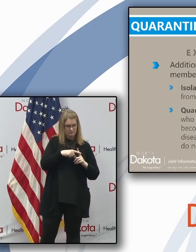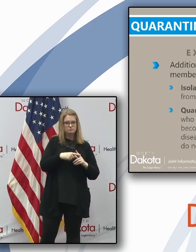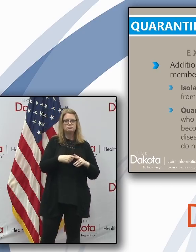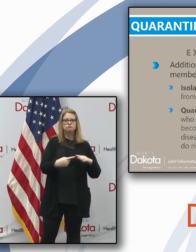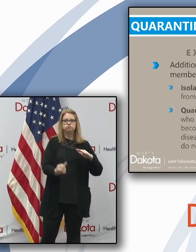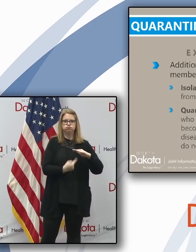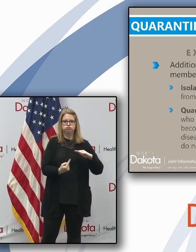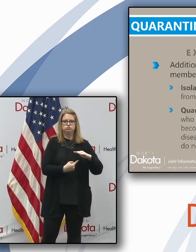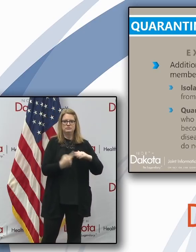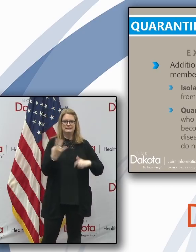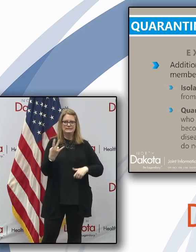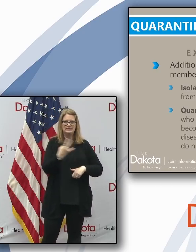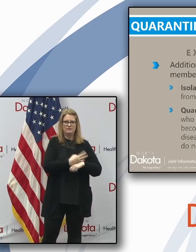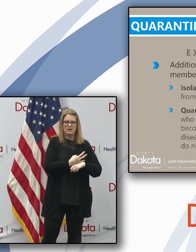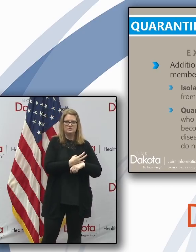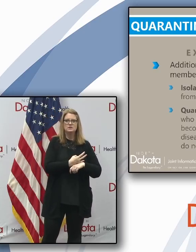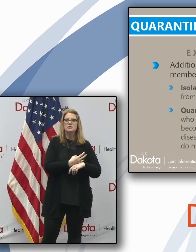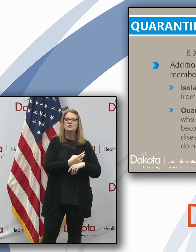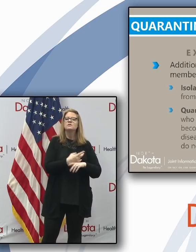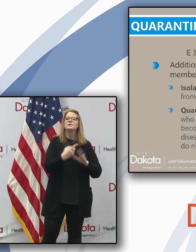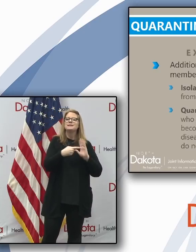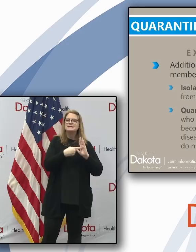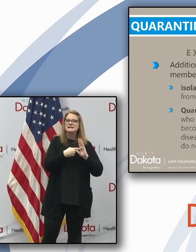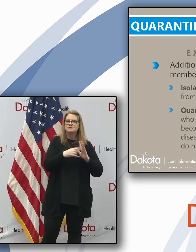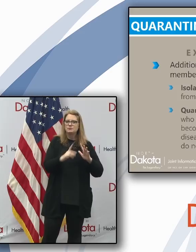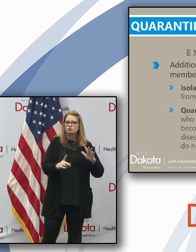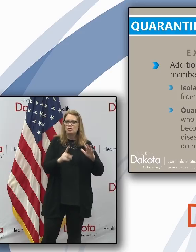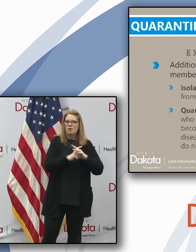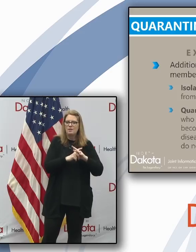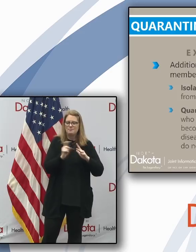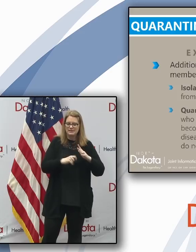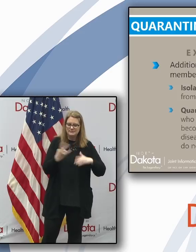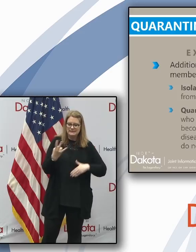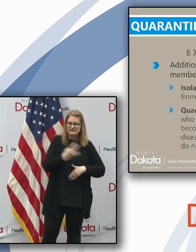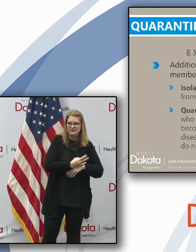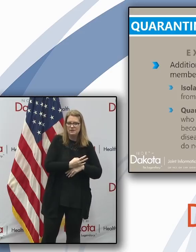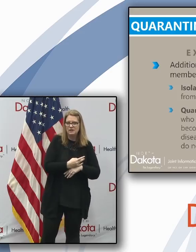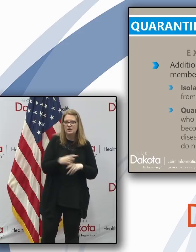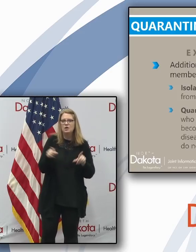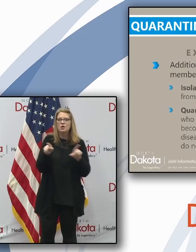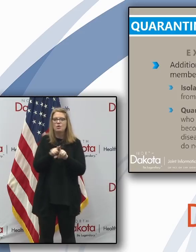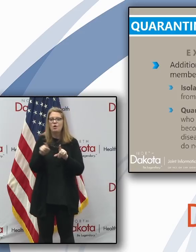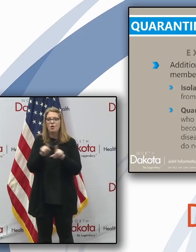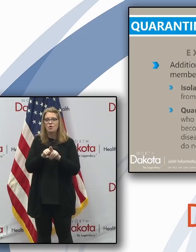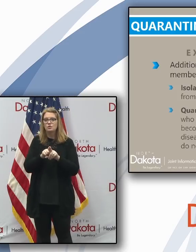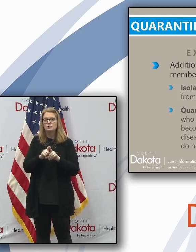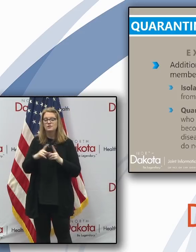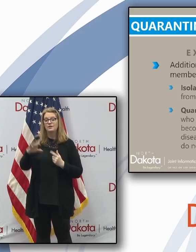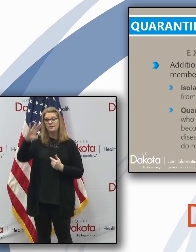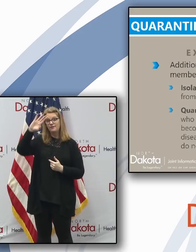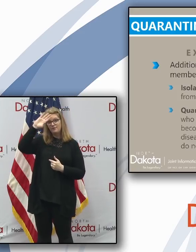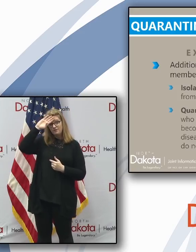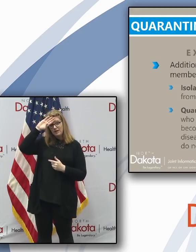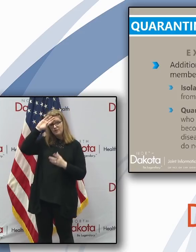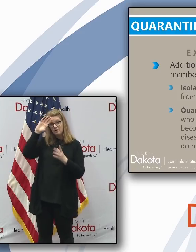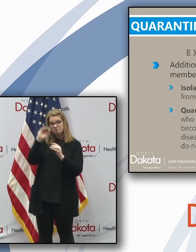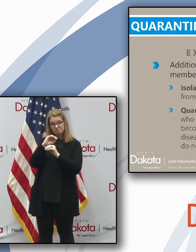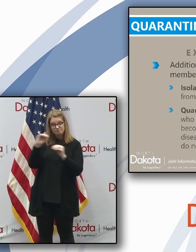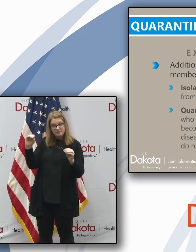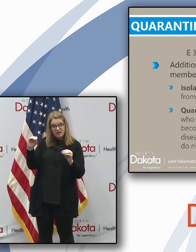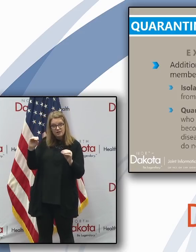after the onset of symptoms and 72 hours after becoming fever free